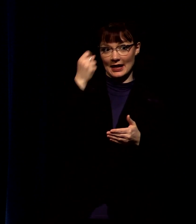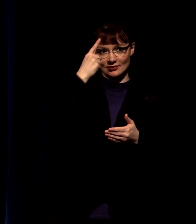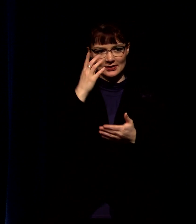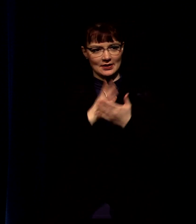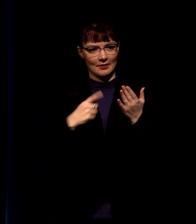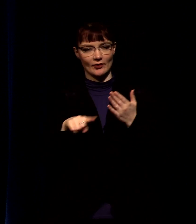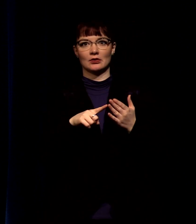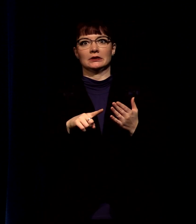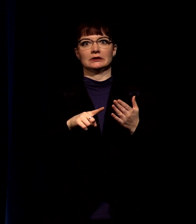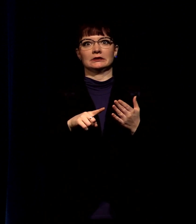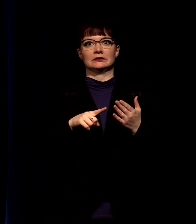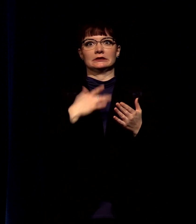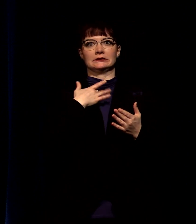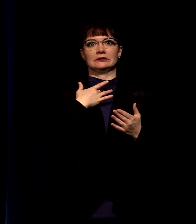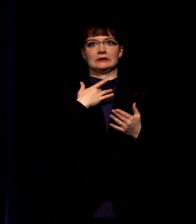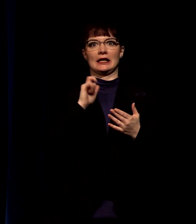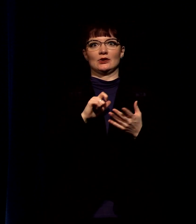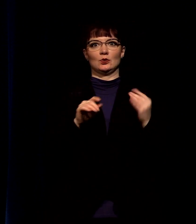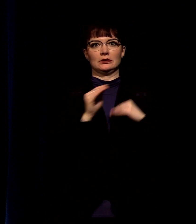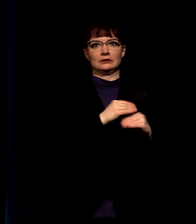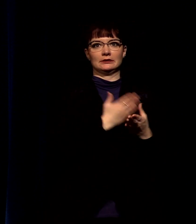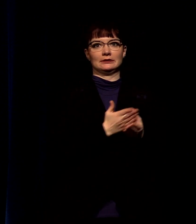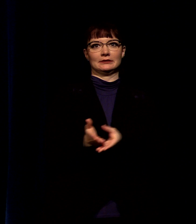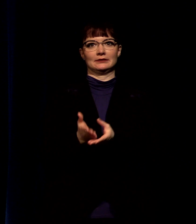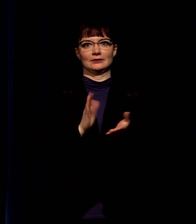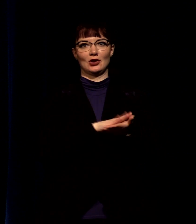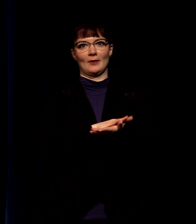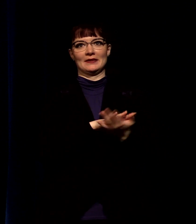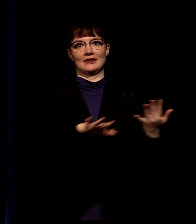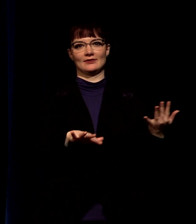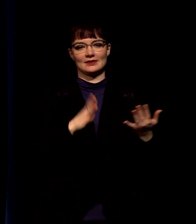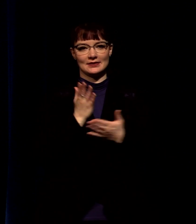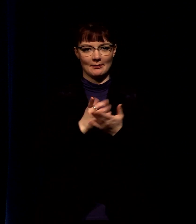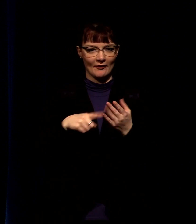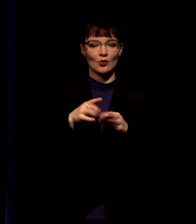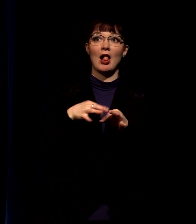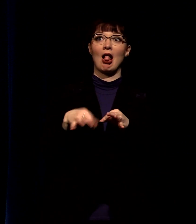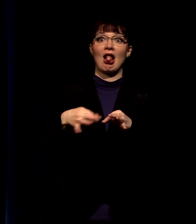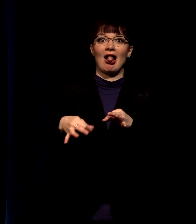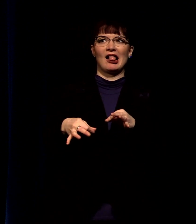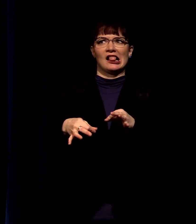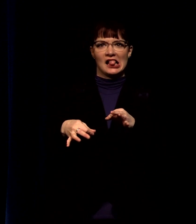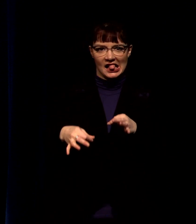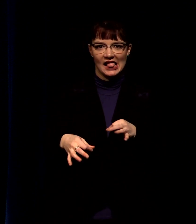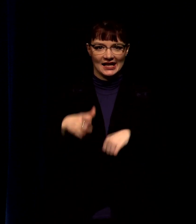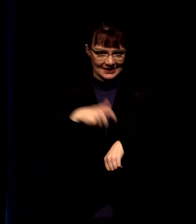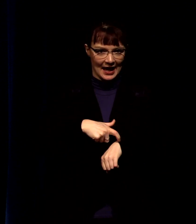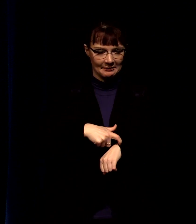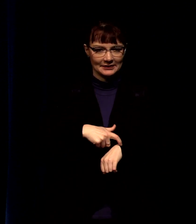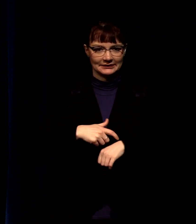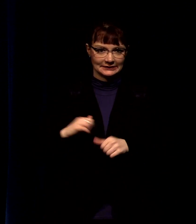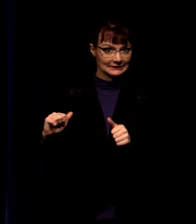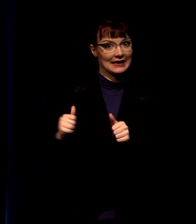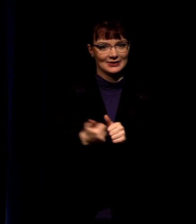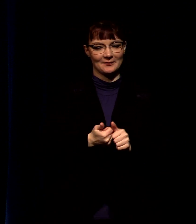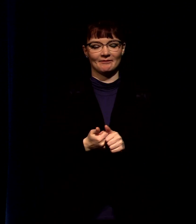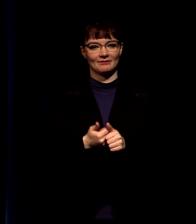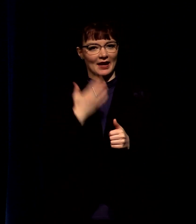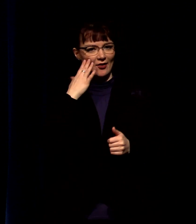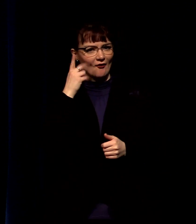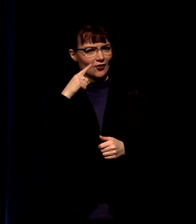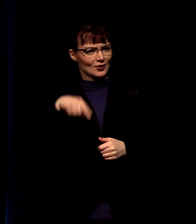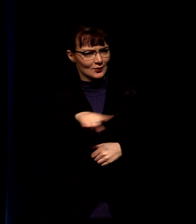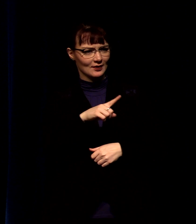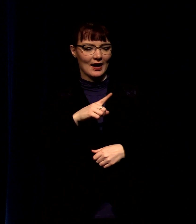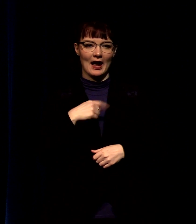some of you need to get on it some of you have been procrastinating and we're just going to talk about this a little bit today i know for me i